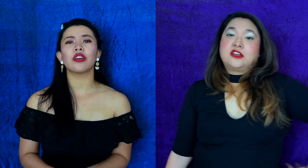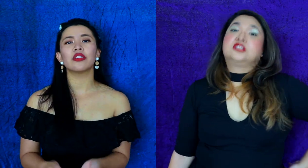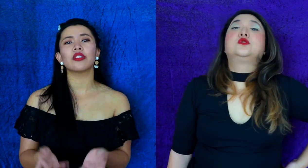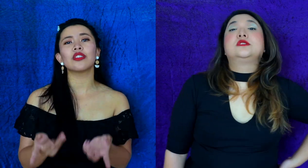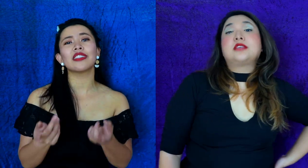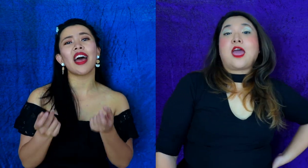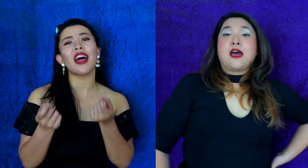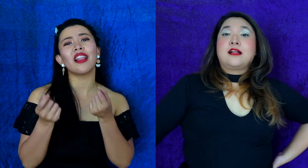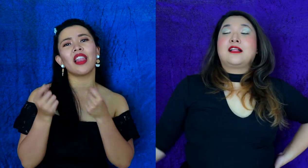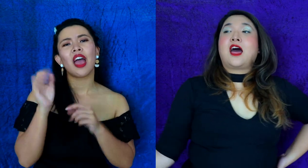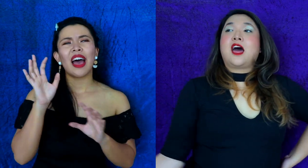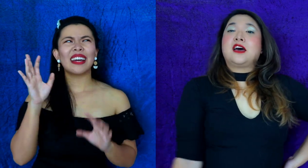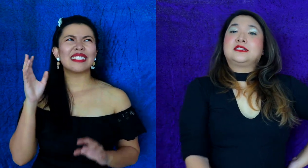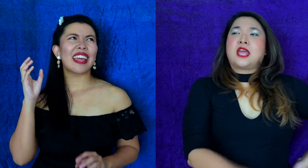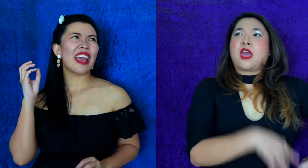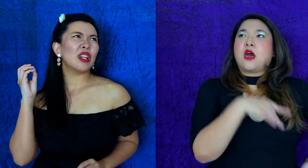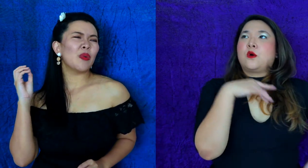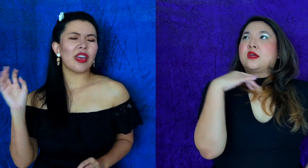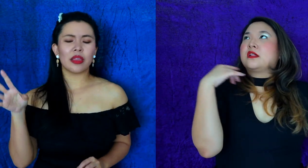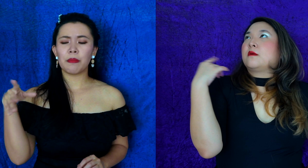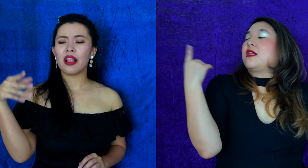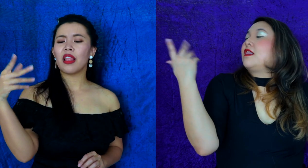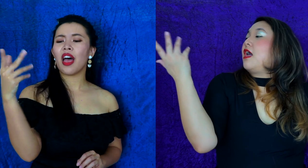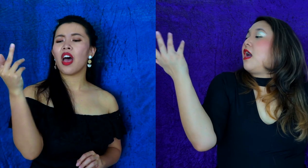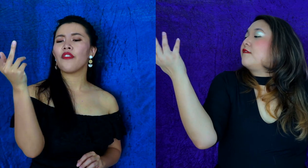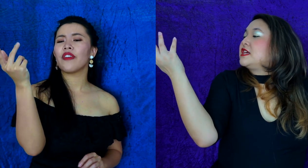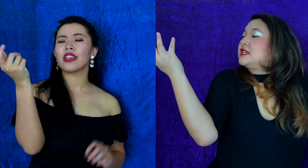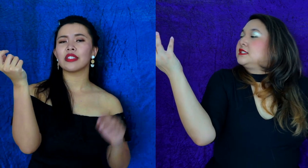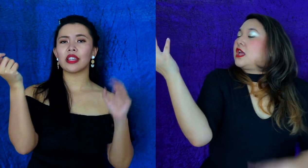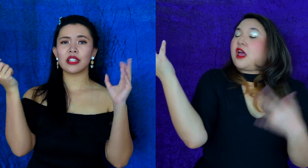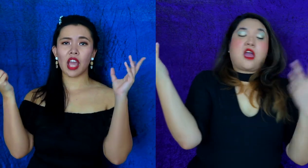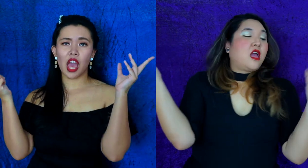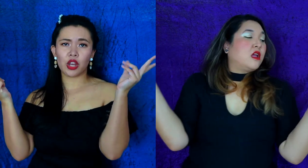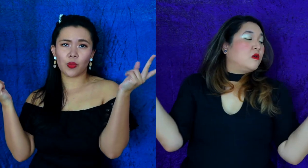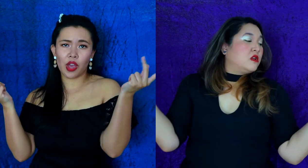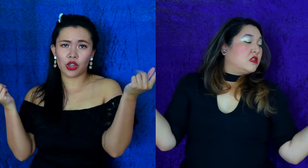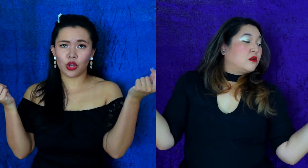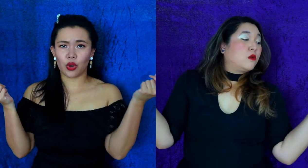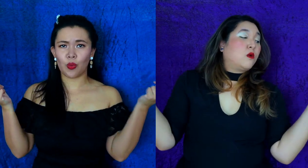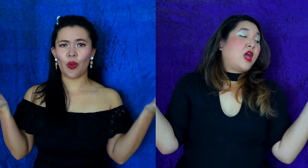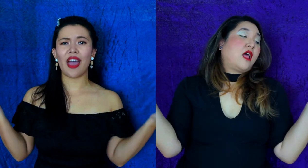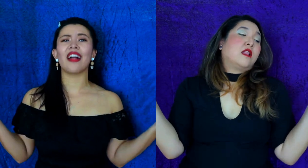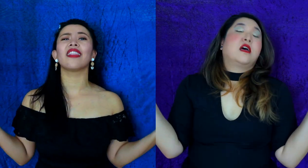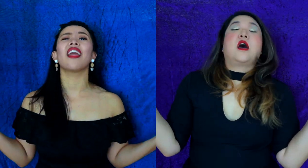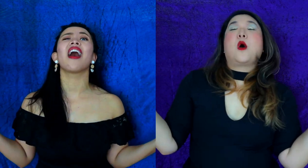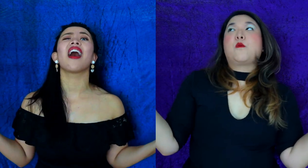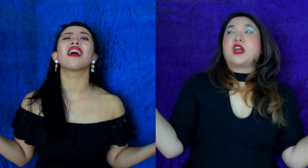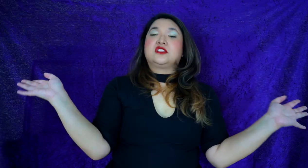to tell A tale in Maleficent and with Cruella My